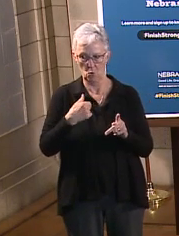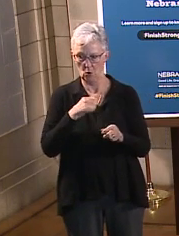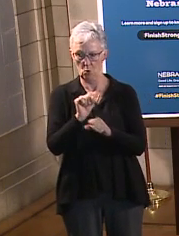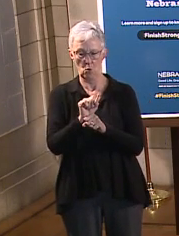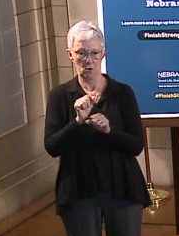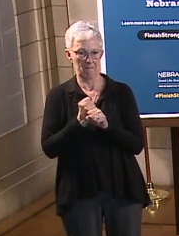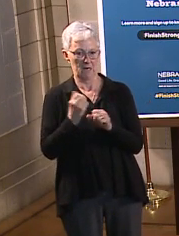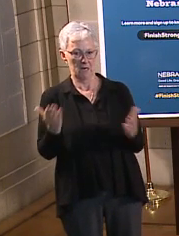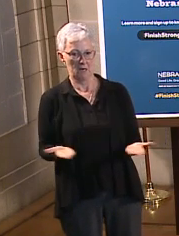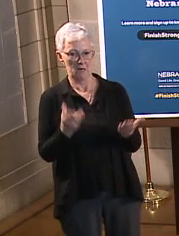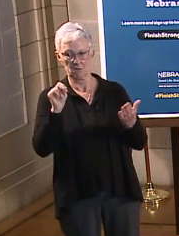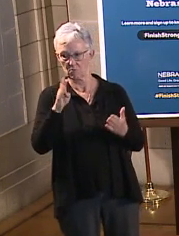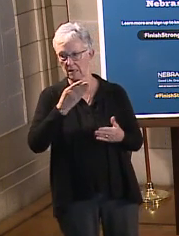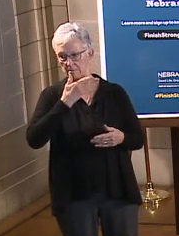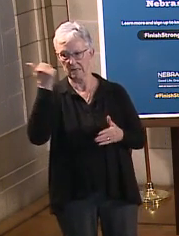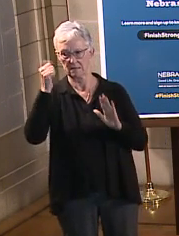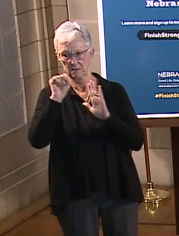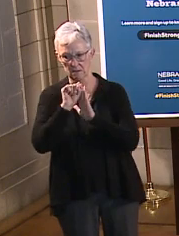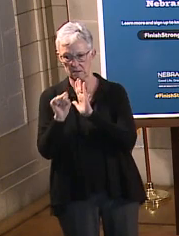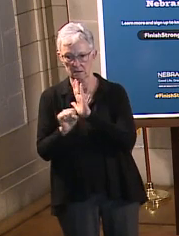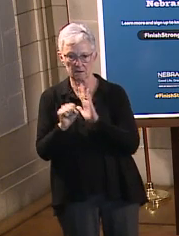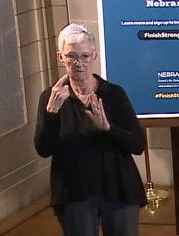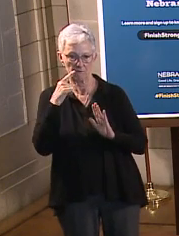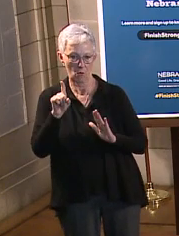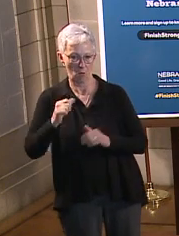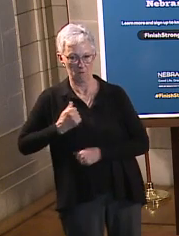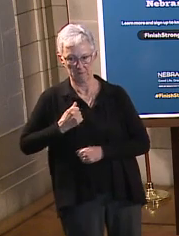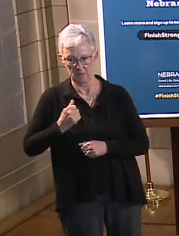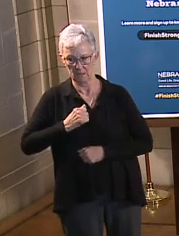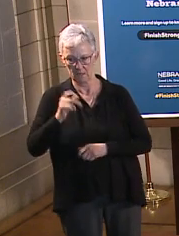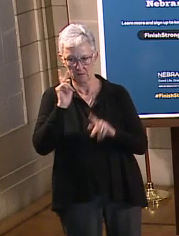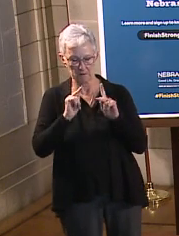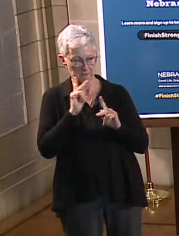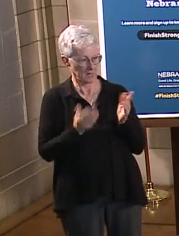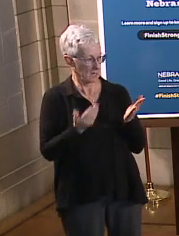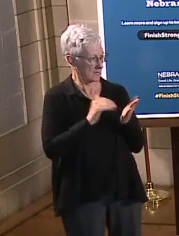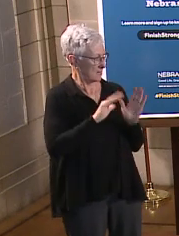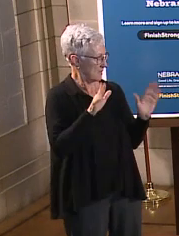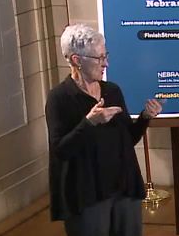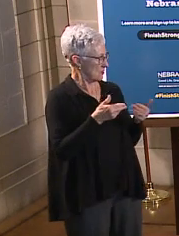military family. Once again, I would like to introduce Governor Riggetts.